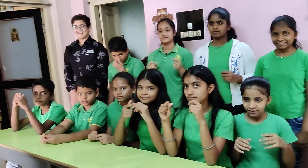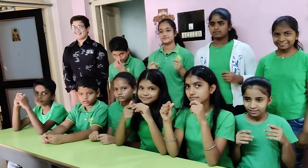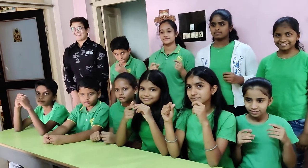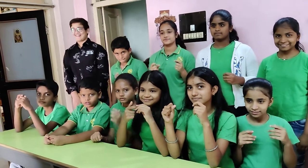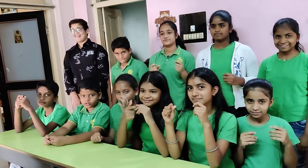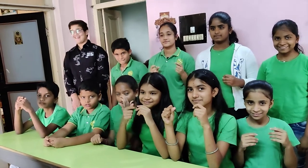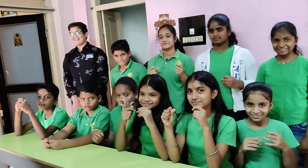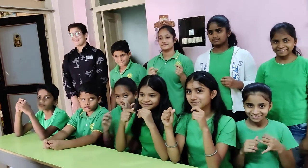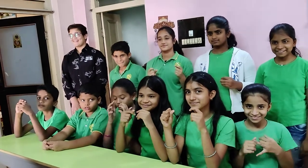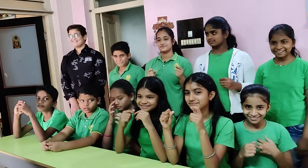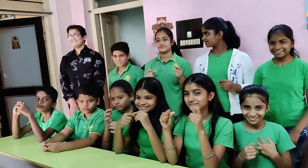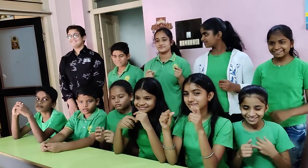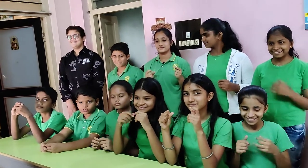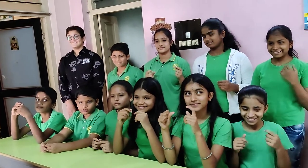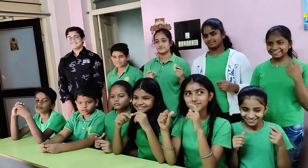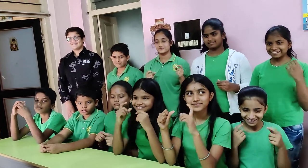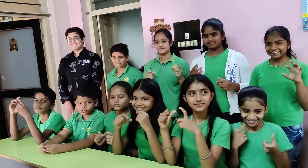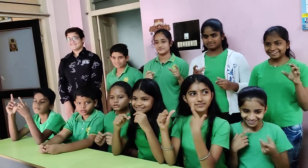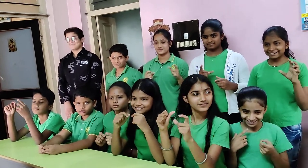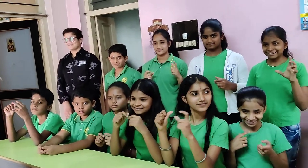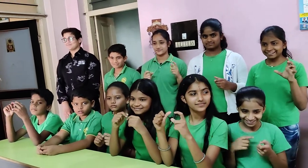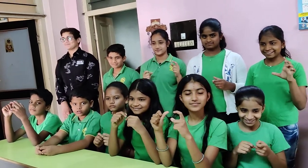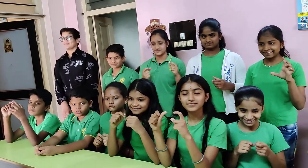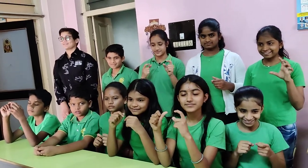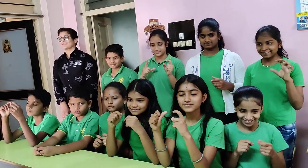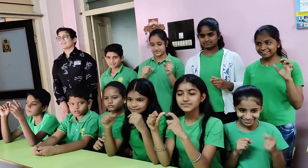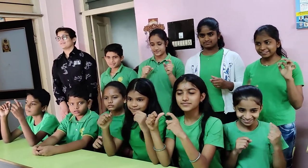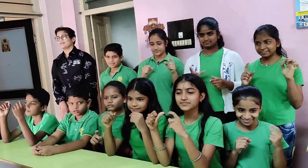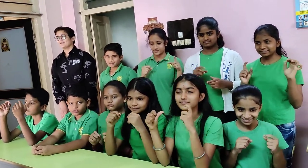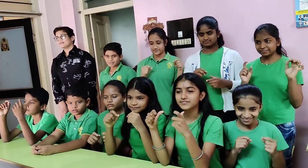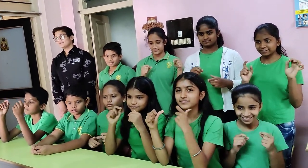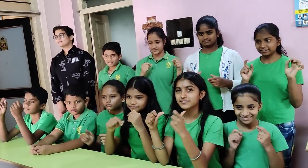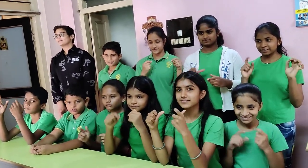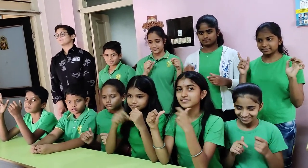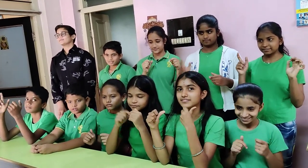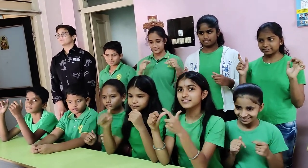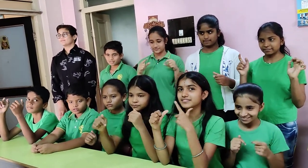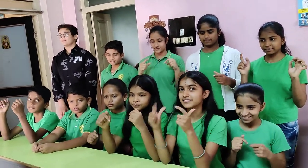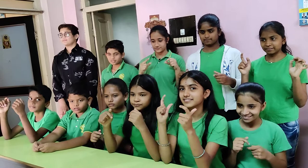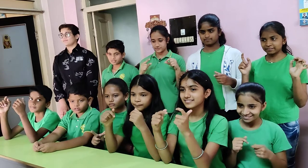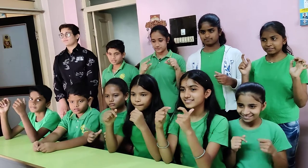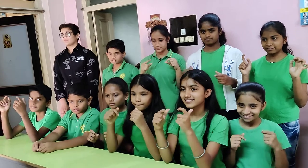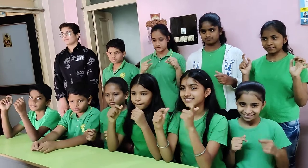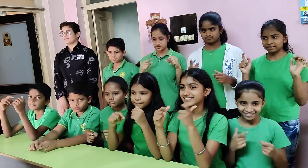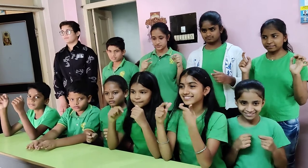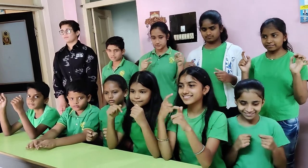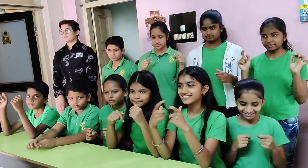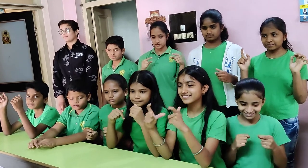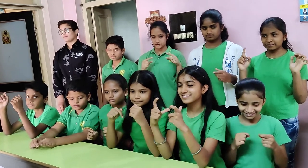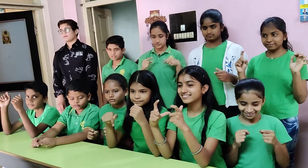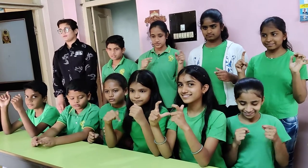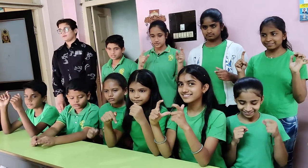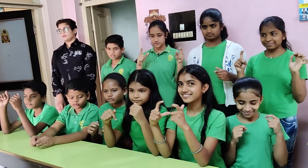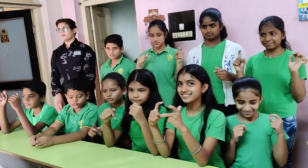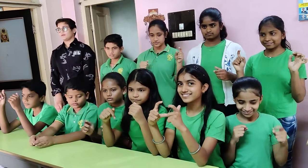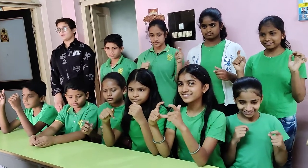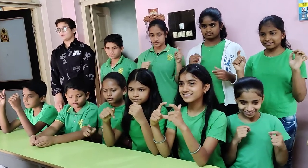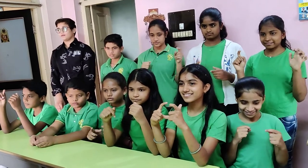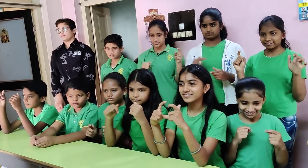Next sum. 80, 725, 84, 591,